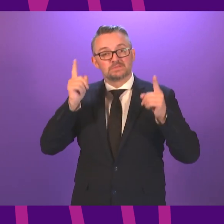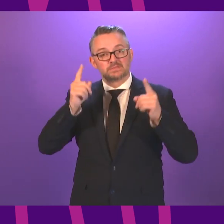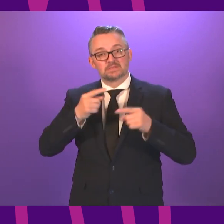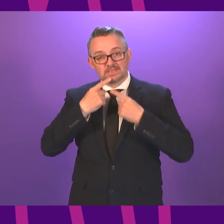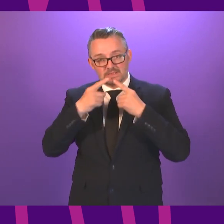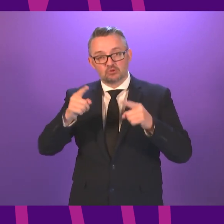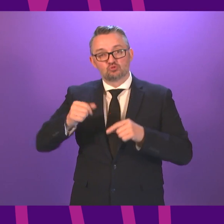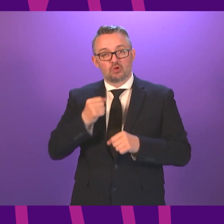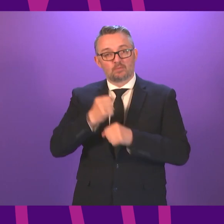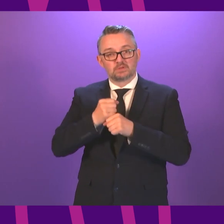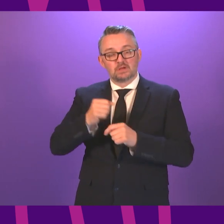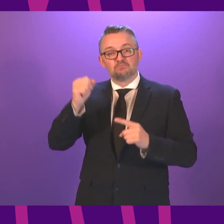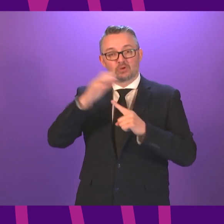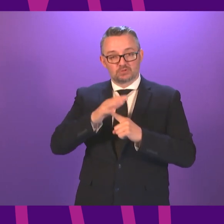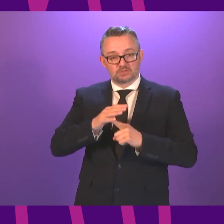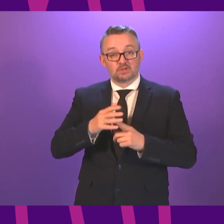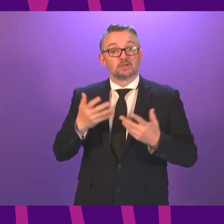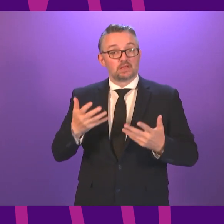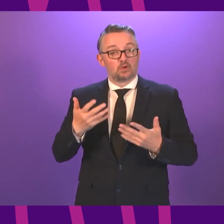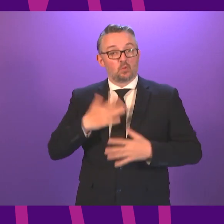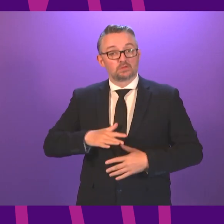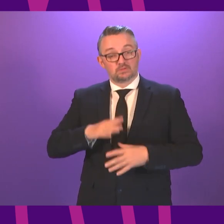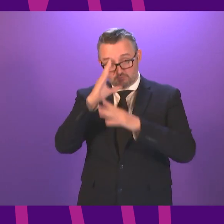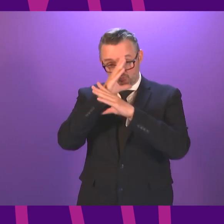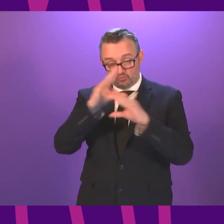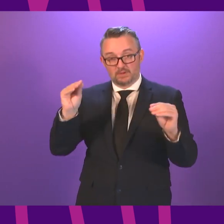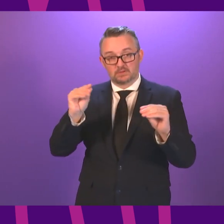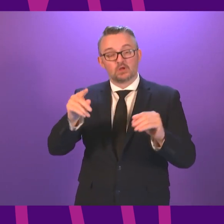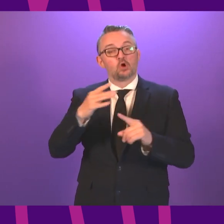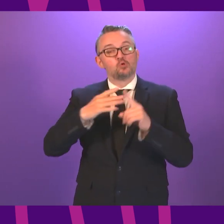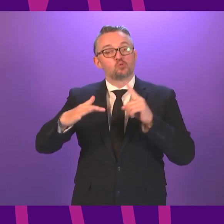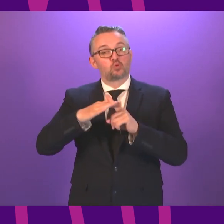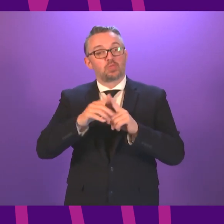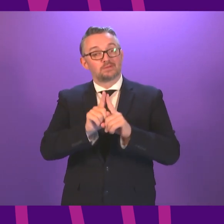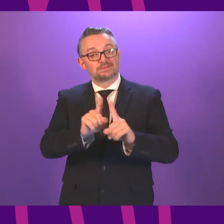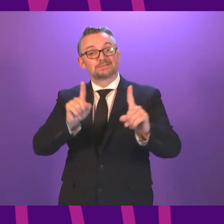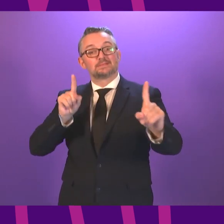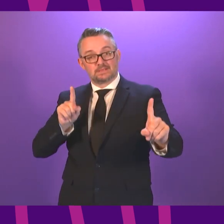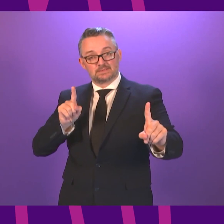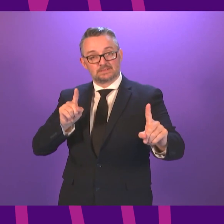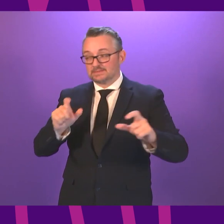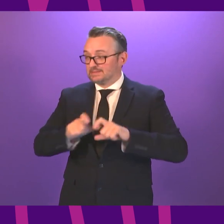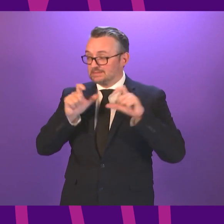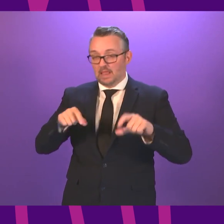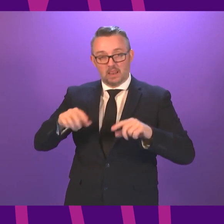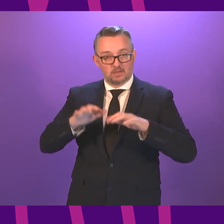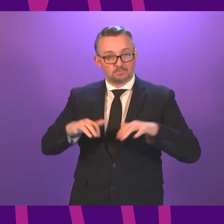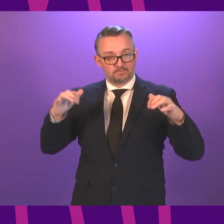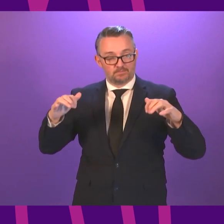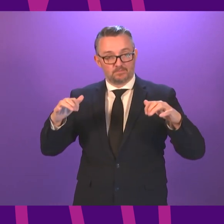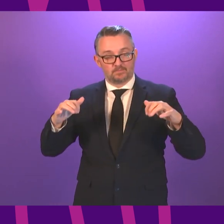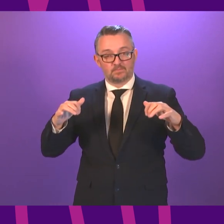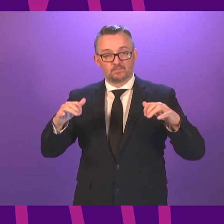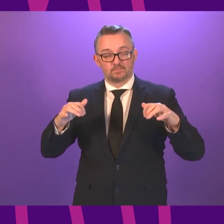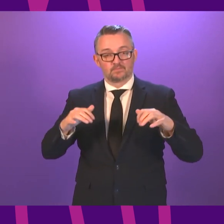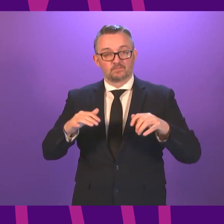on Scottish Government priorities I'd like to take this opportunity to remind members that social distancing measures are in place in the chamber and